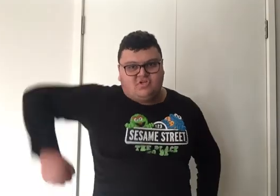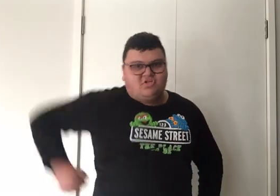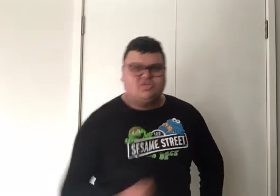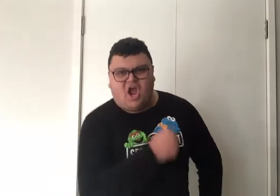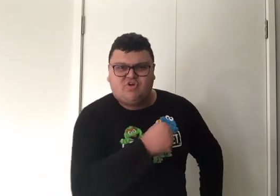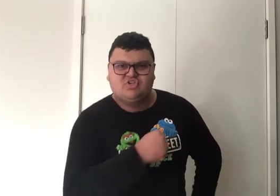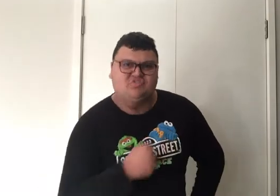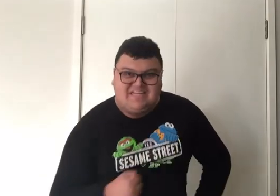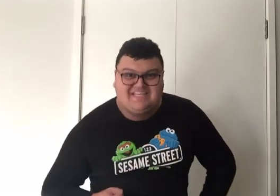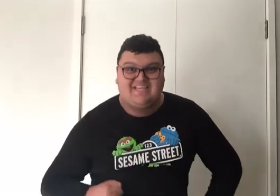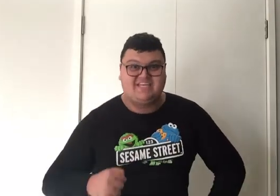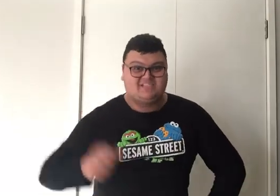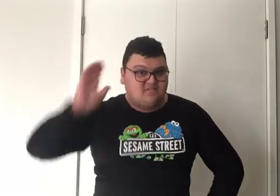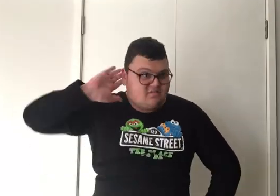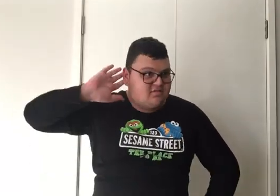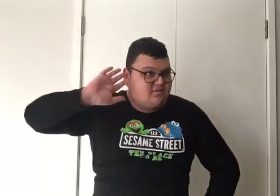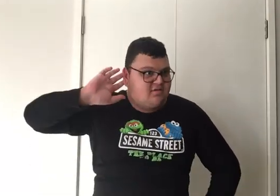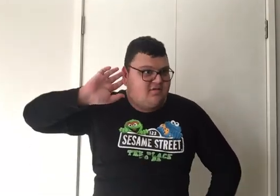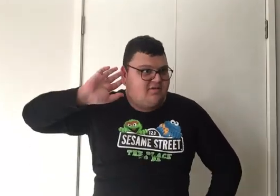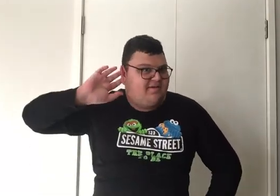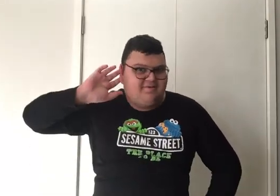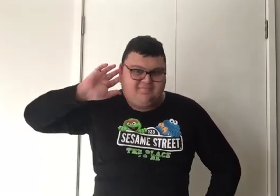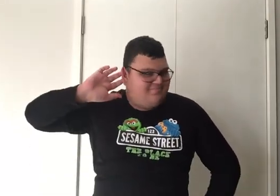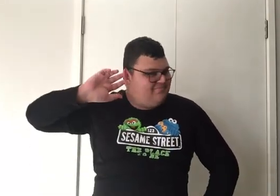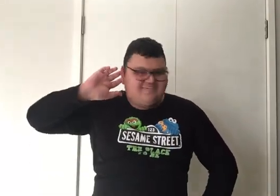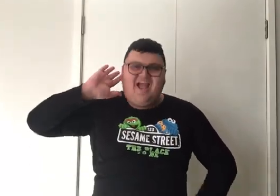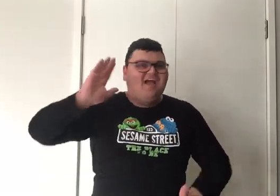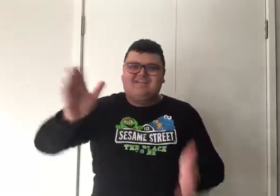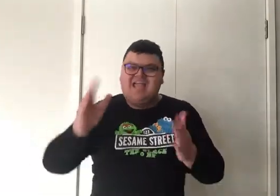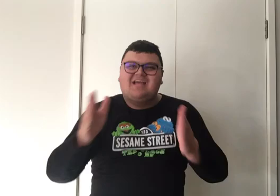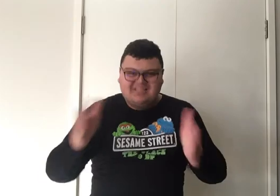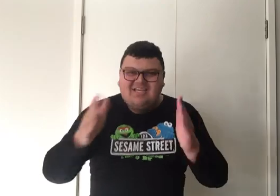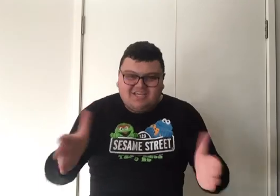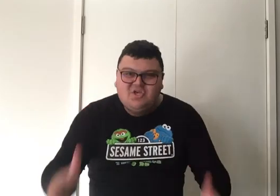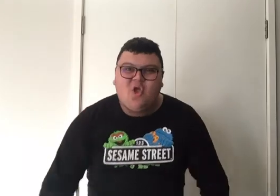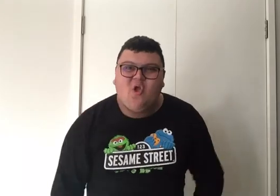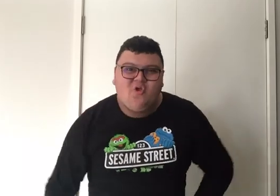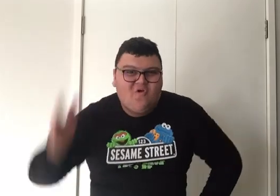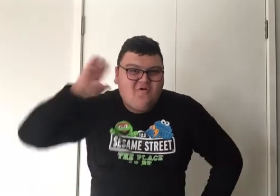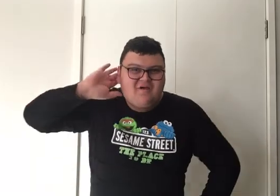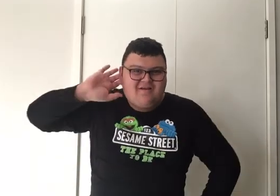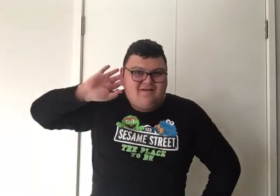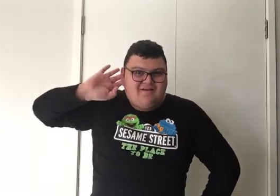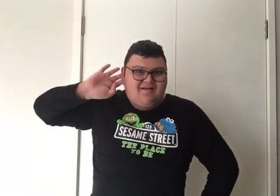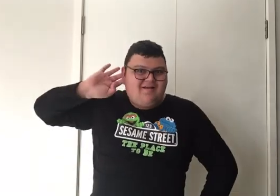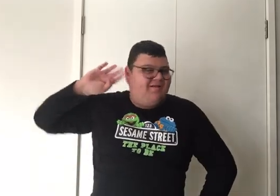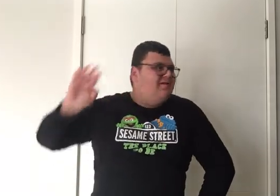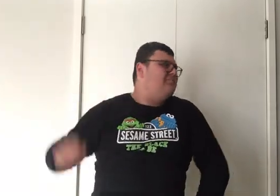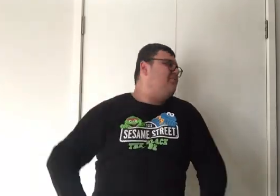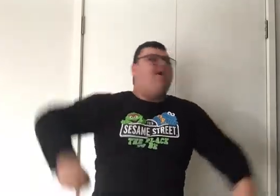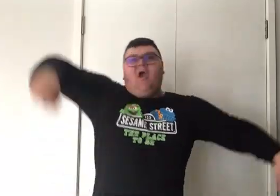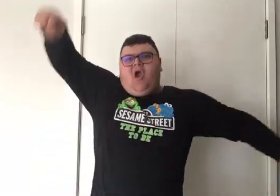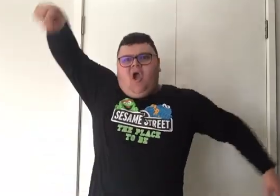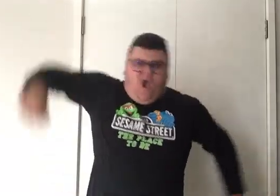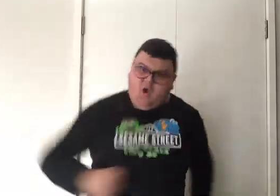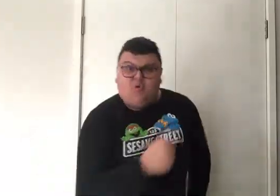Are you ready kids? Aye aye captain! I can't hear you! Aye aye captain! Oh!